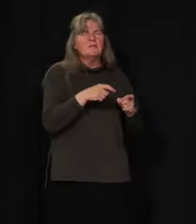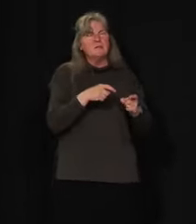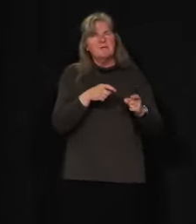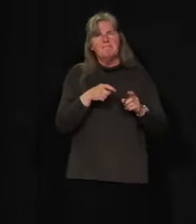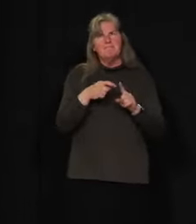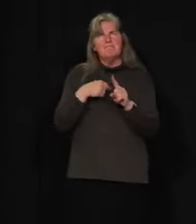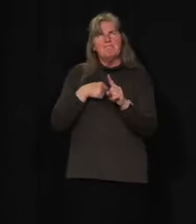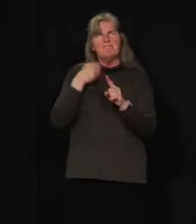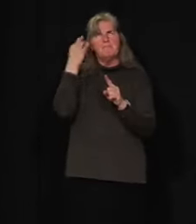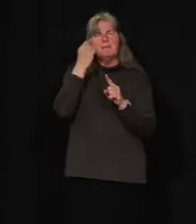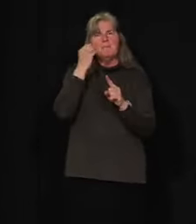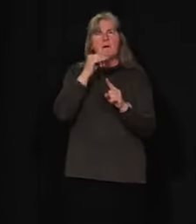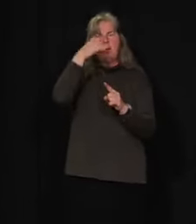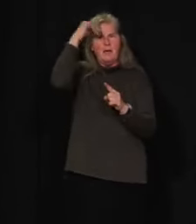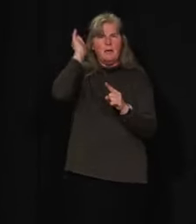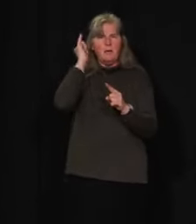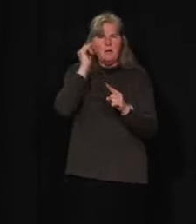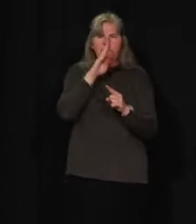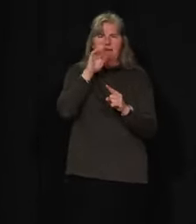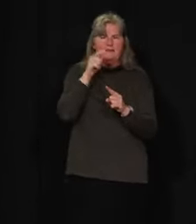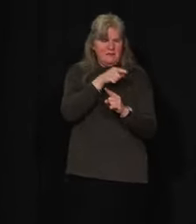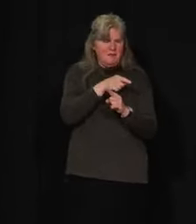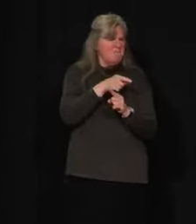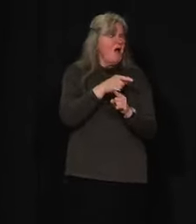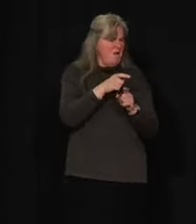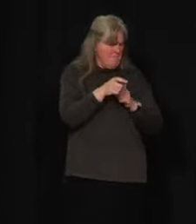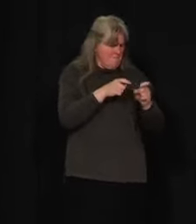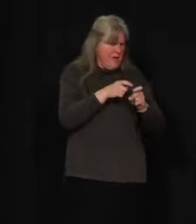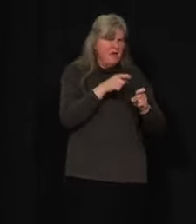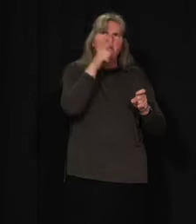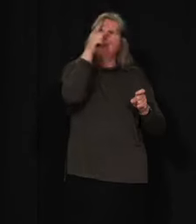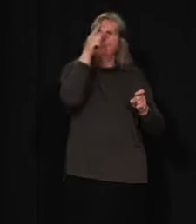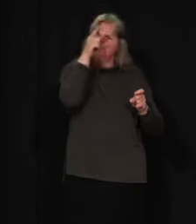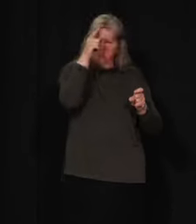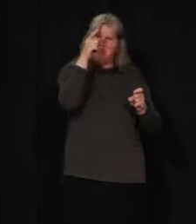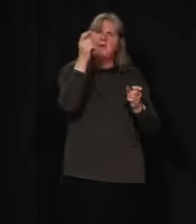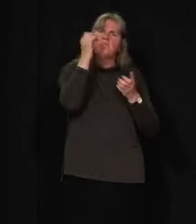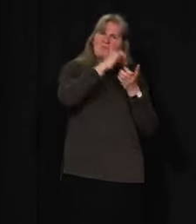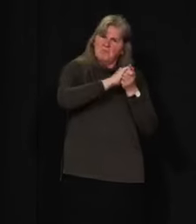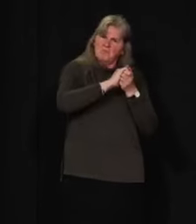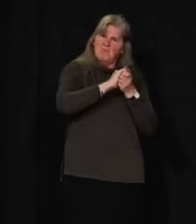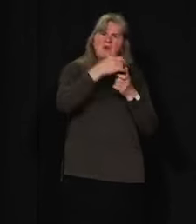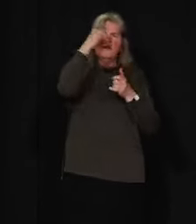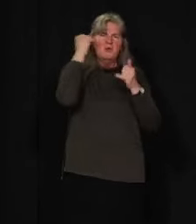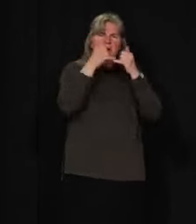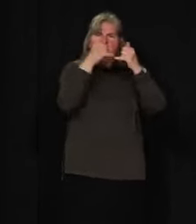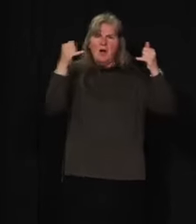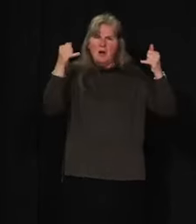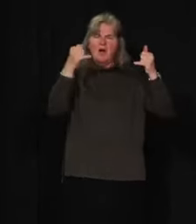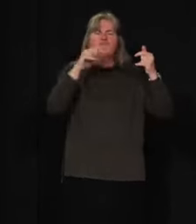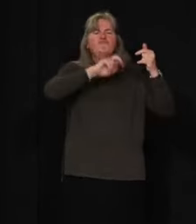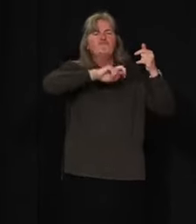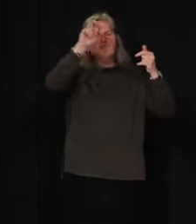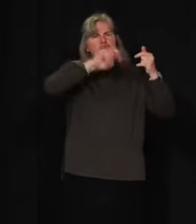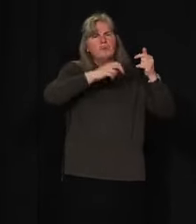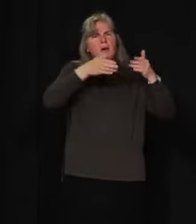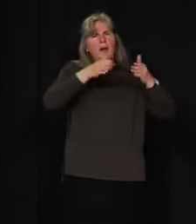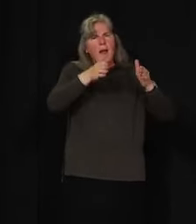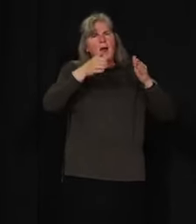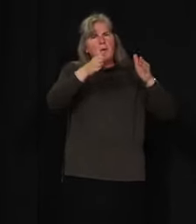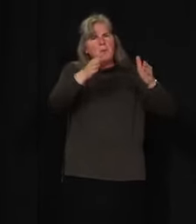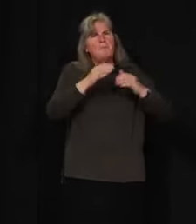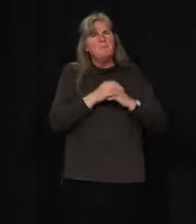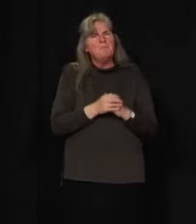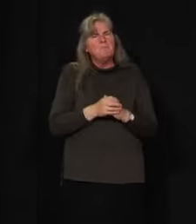it makes sense to intentionally partner with British Columbia by opening our Yukon borders to more travel between BC and Yukon.